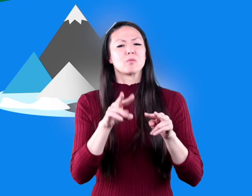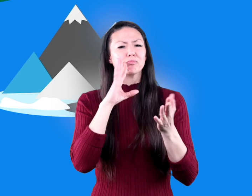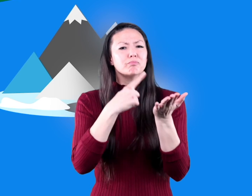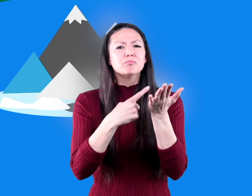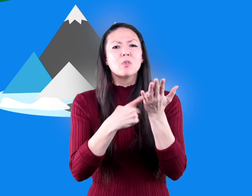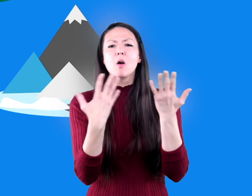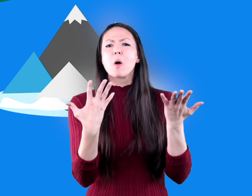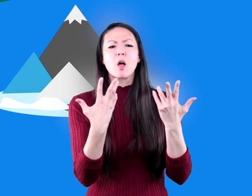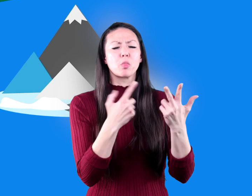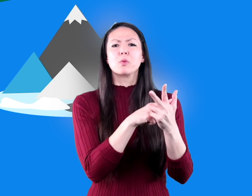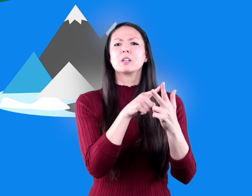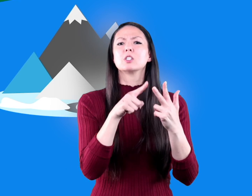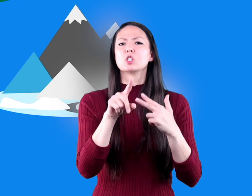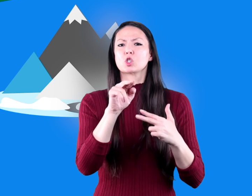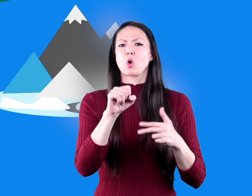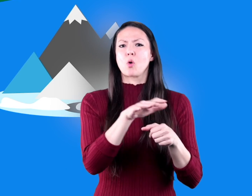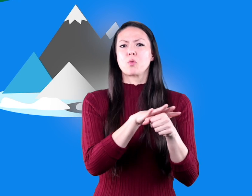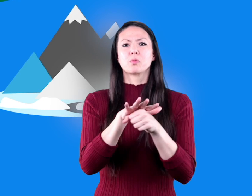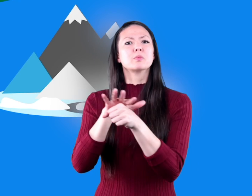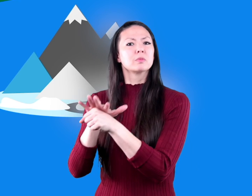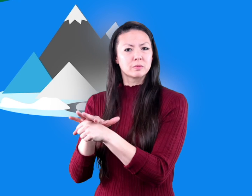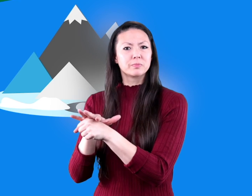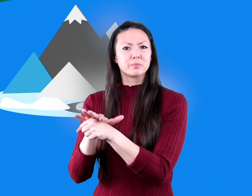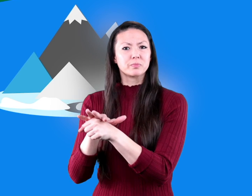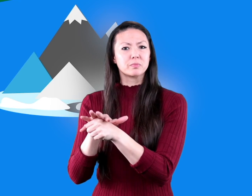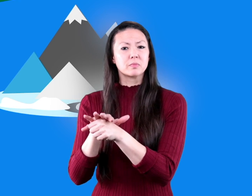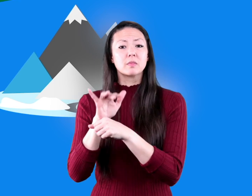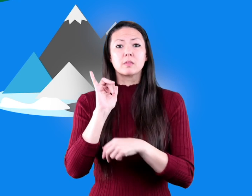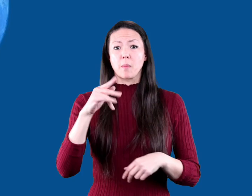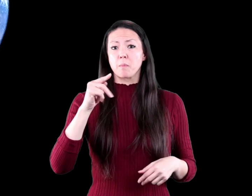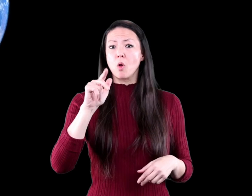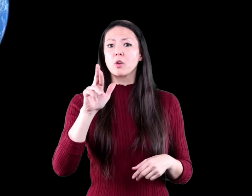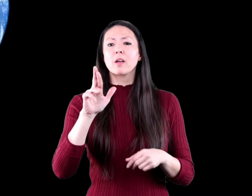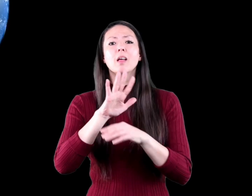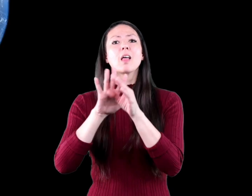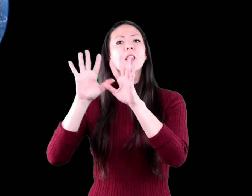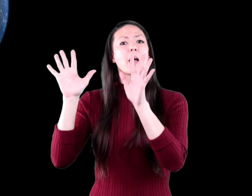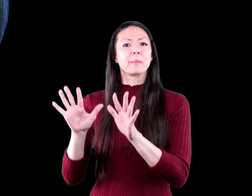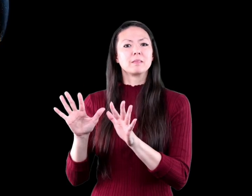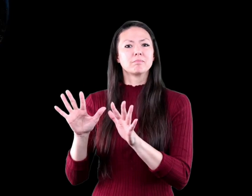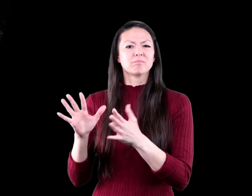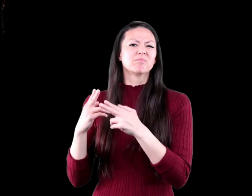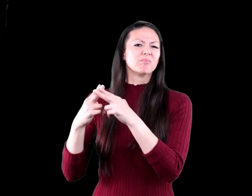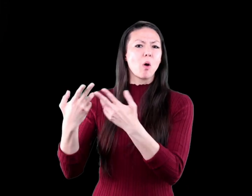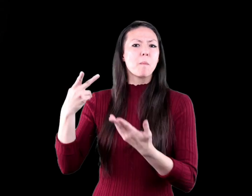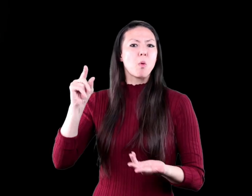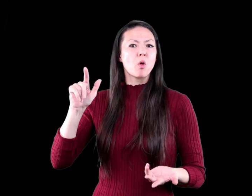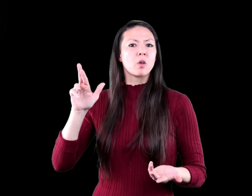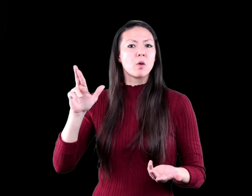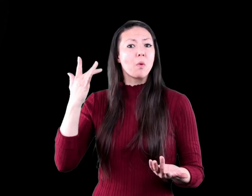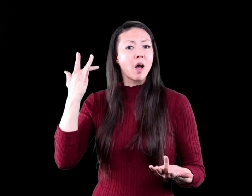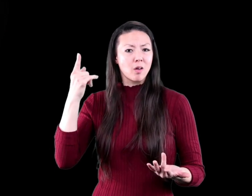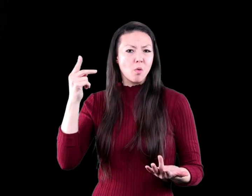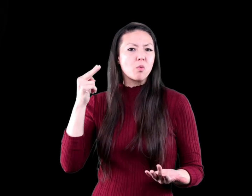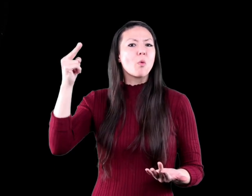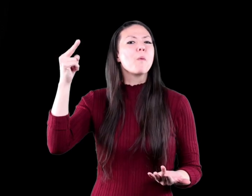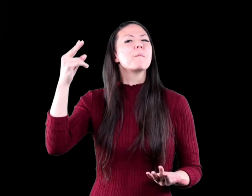focus on those three zones the polar climate zone is named polar because it is in the north and south